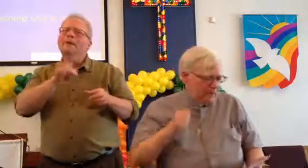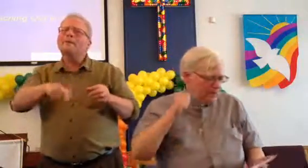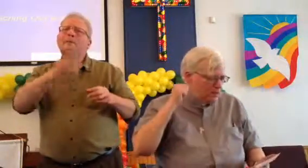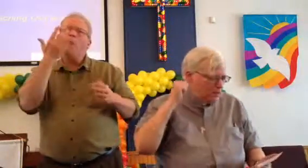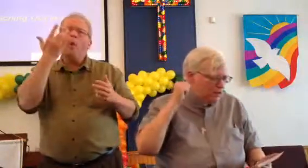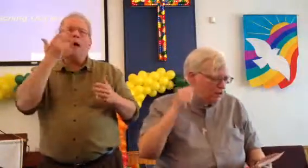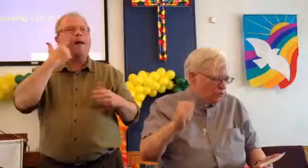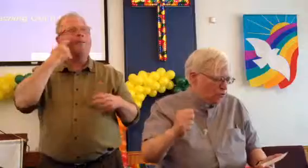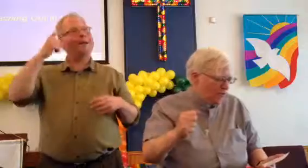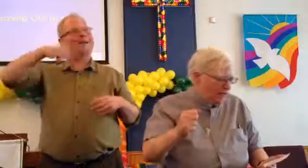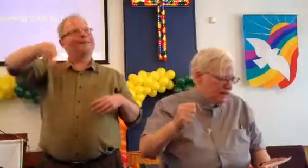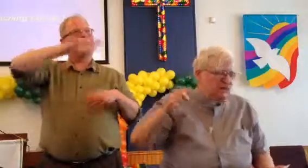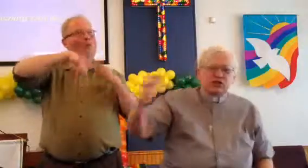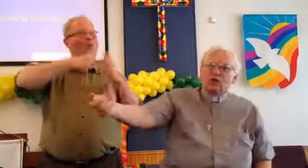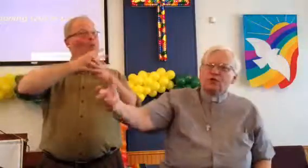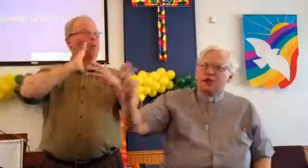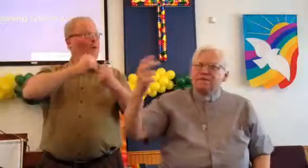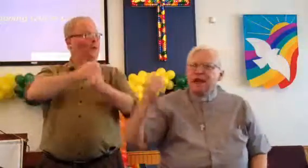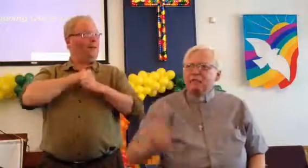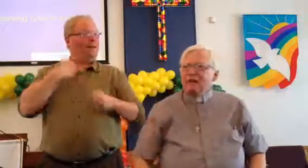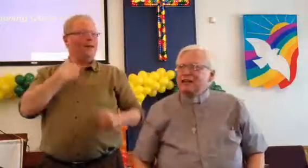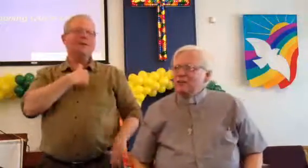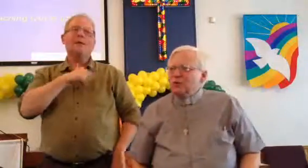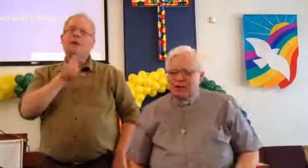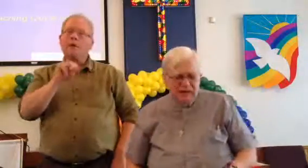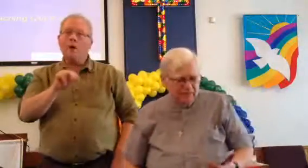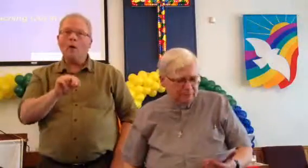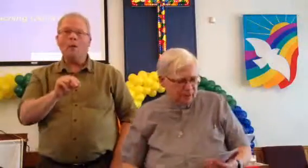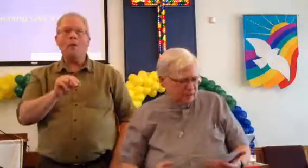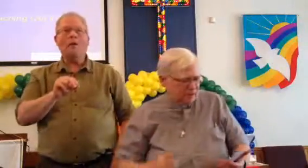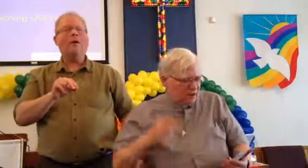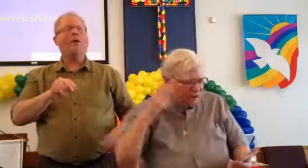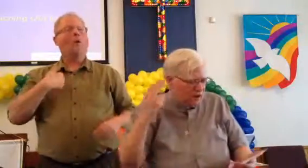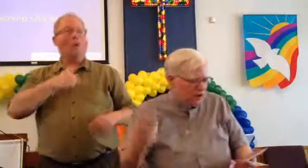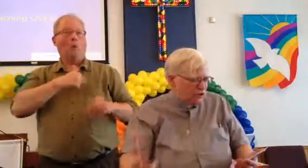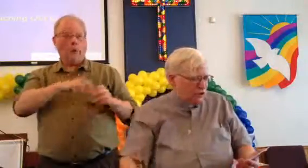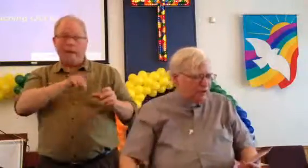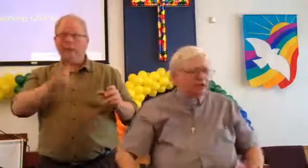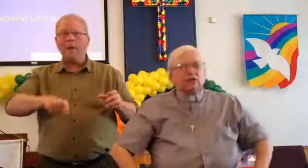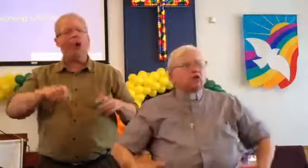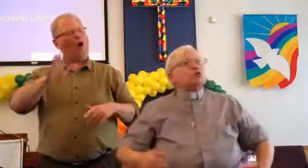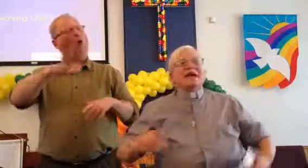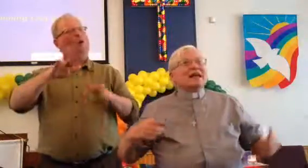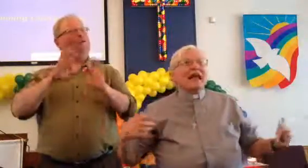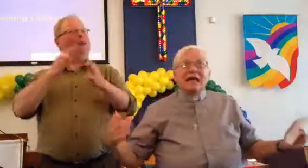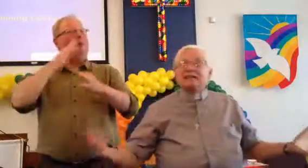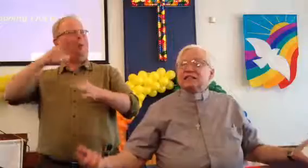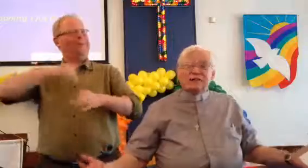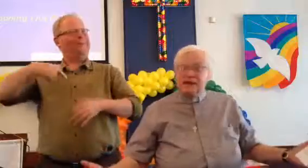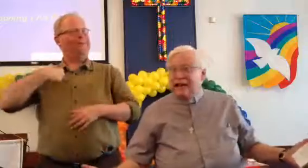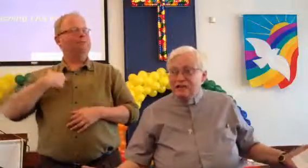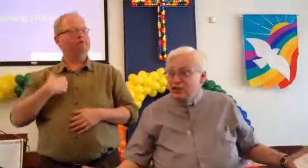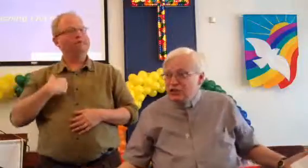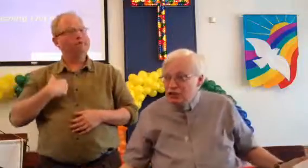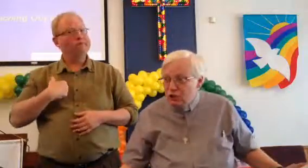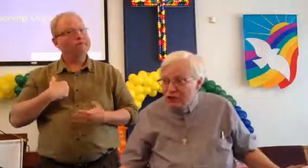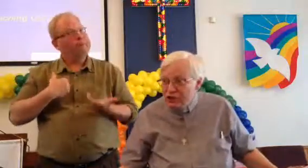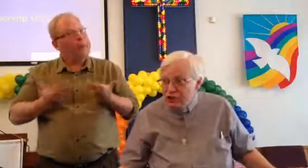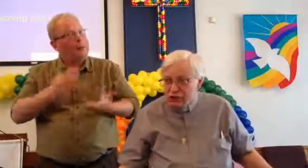We don't do it so that our families will accept us. We don't do it to enhance our financial situations.